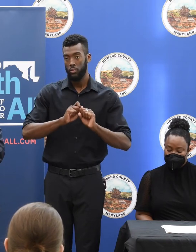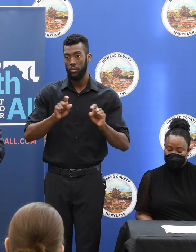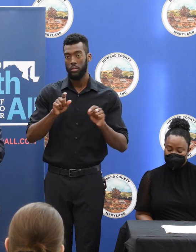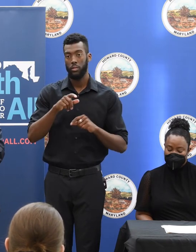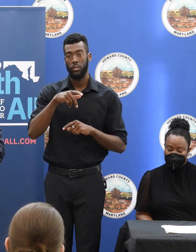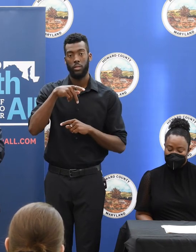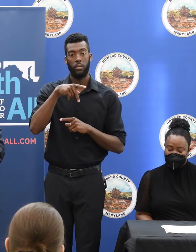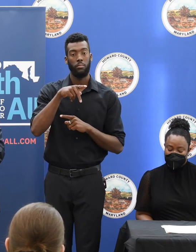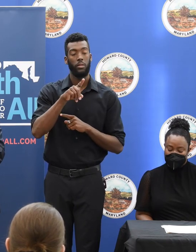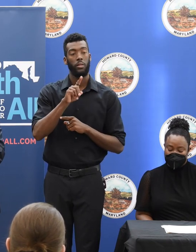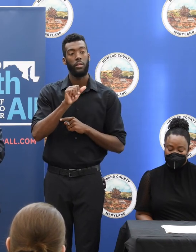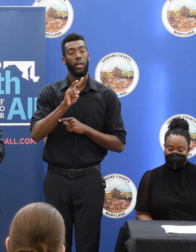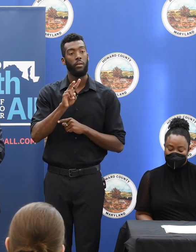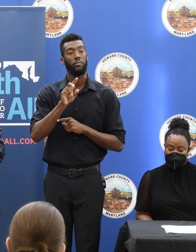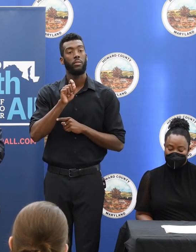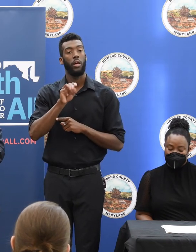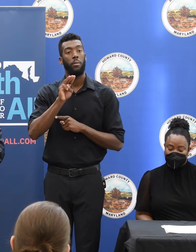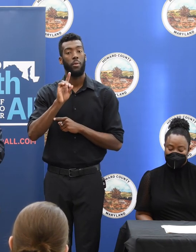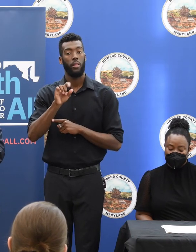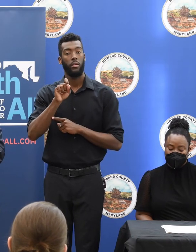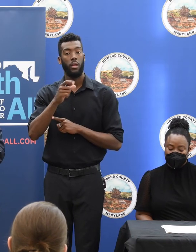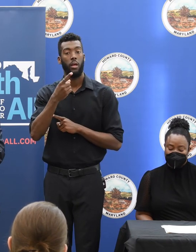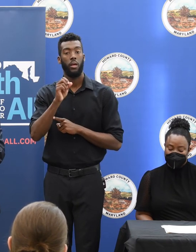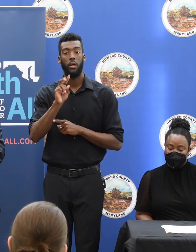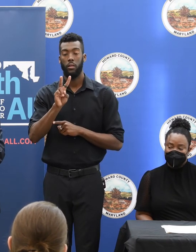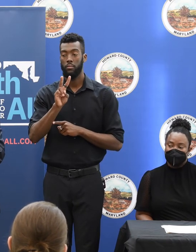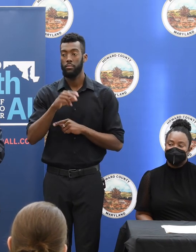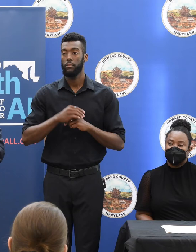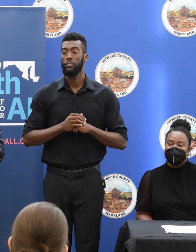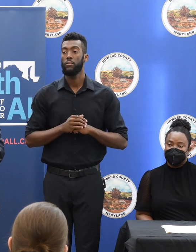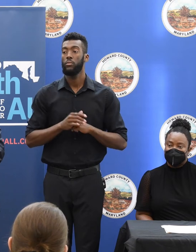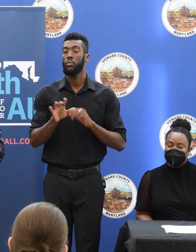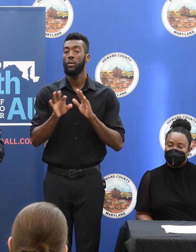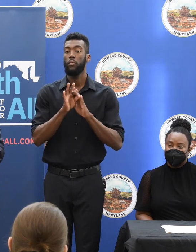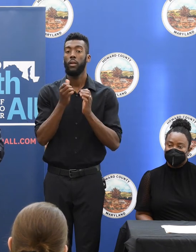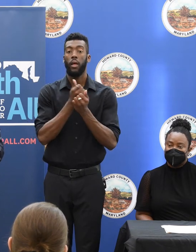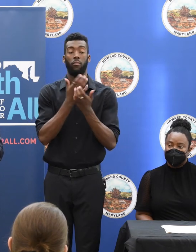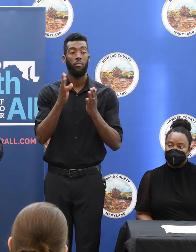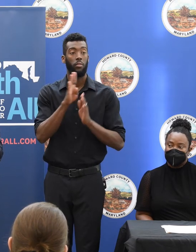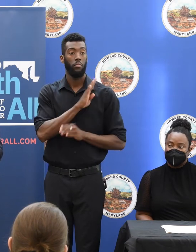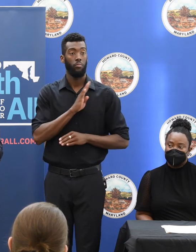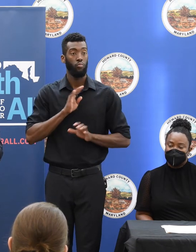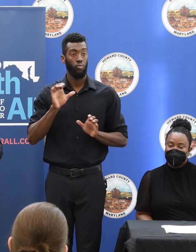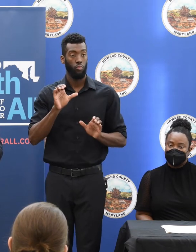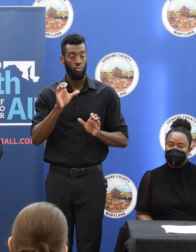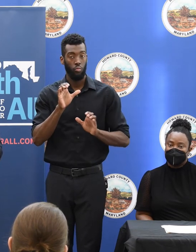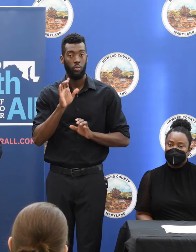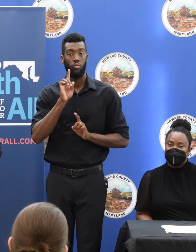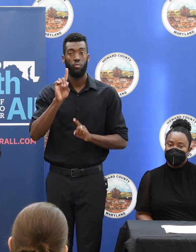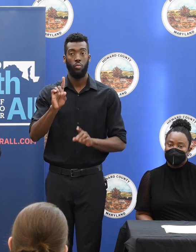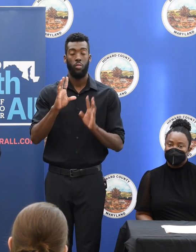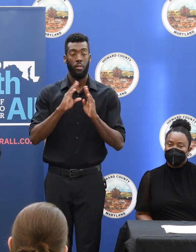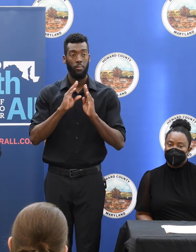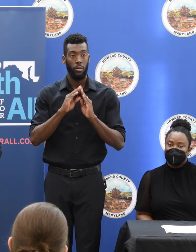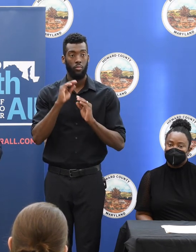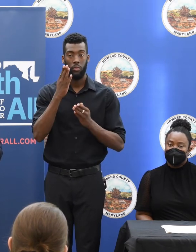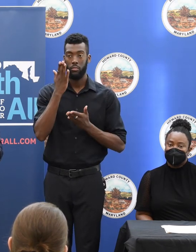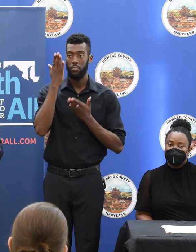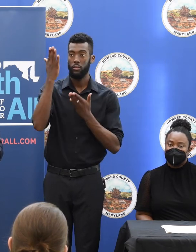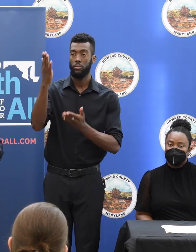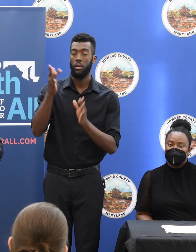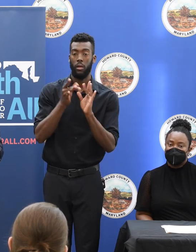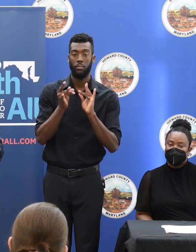pdab.maryland.gov. And you could find out everything the board's doing. You could go to the meetings online or in person. And you could submit comments.